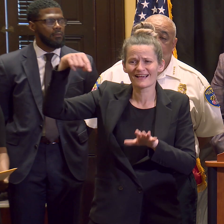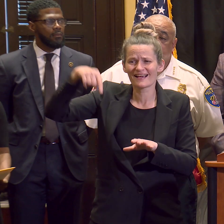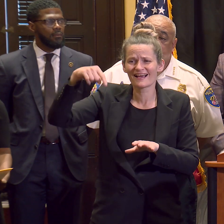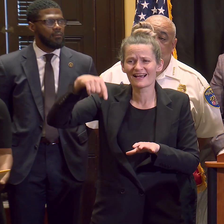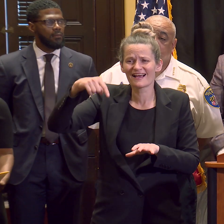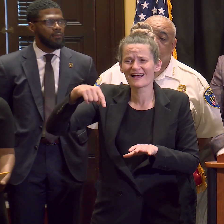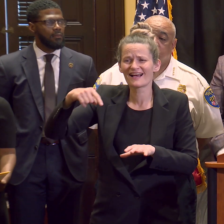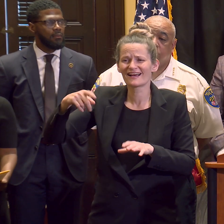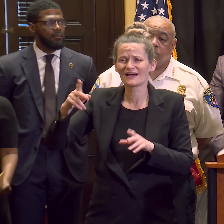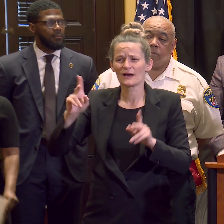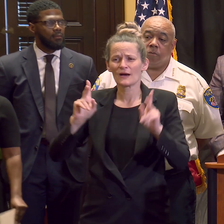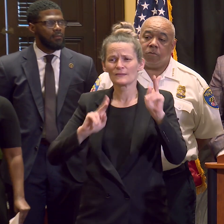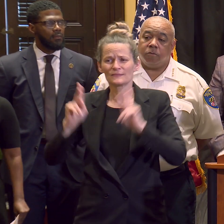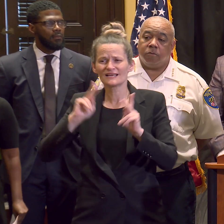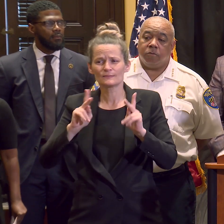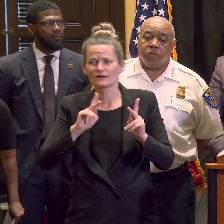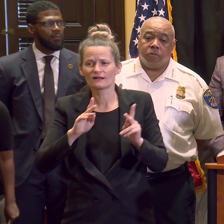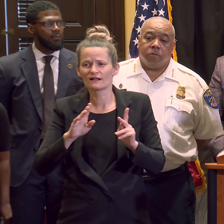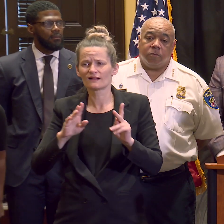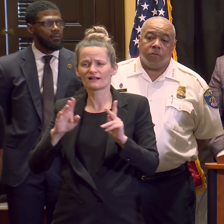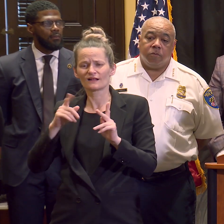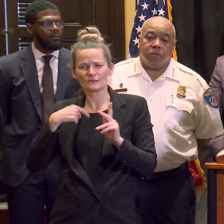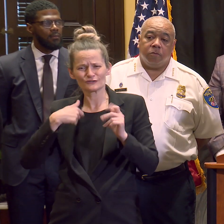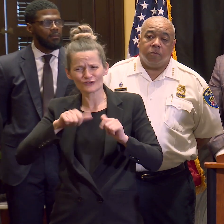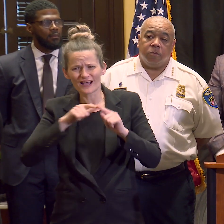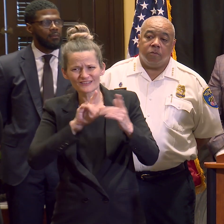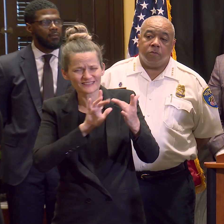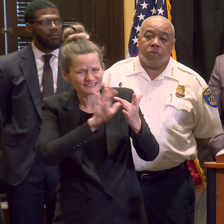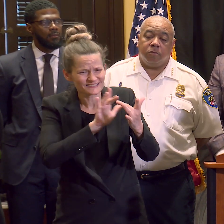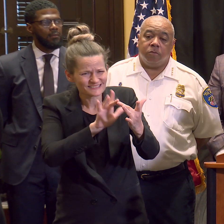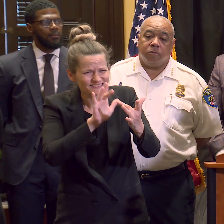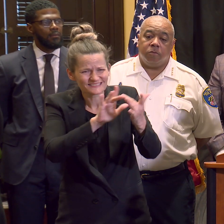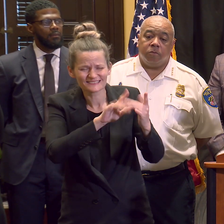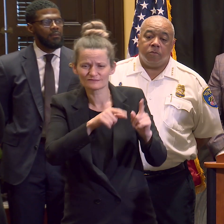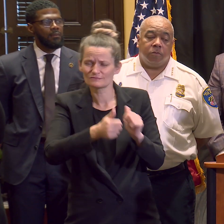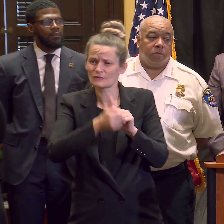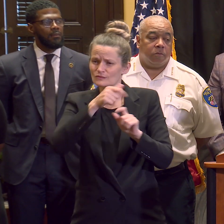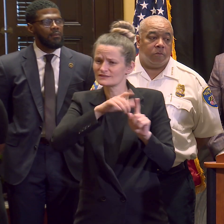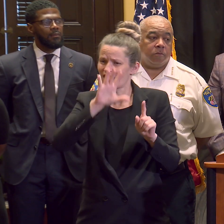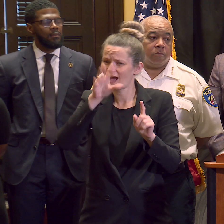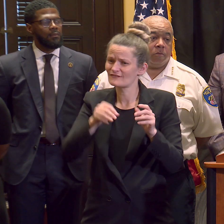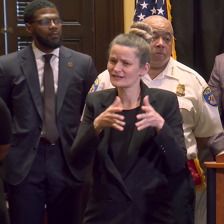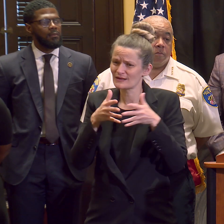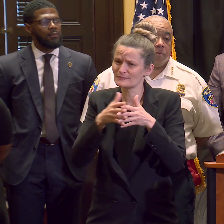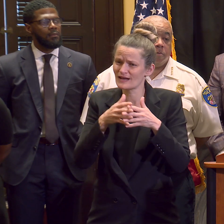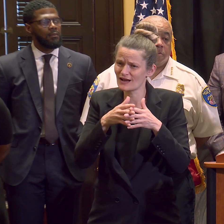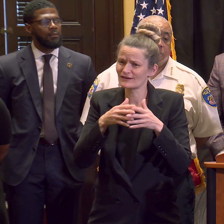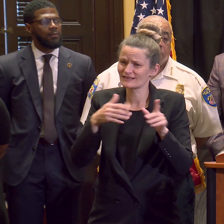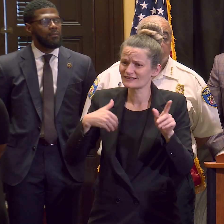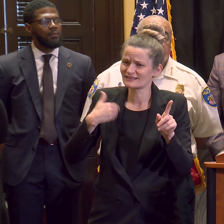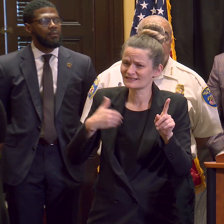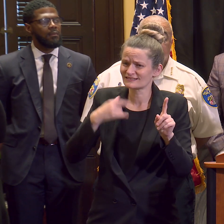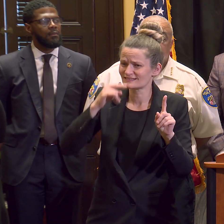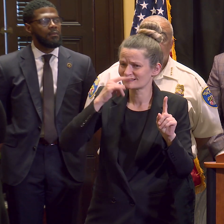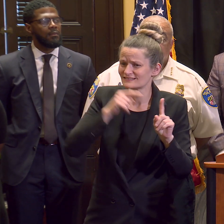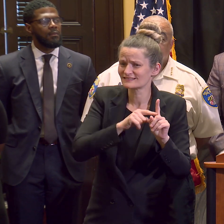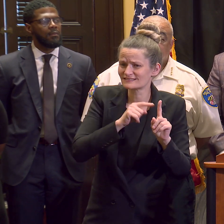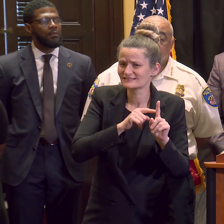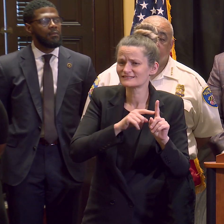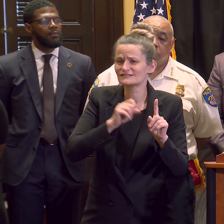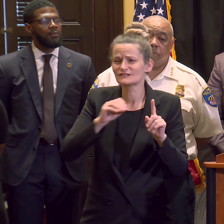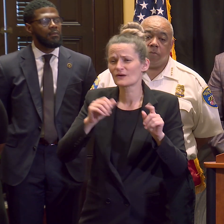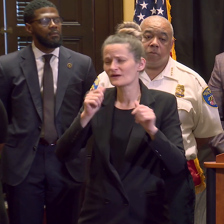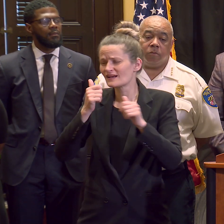that our folks do from African-American Engagement and from the Mayor's Office of Homeless Services, every single person is different,